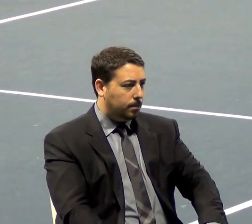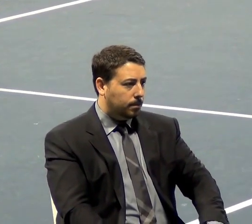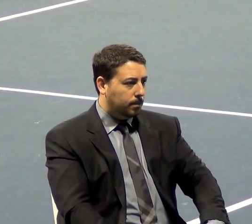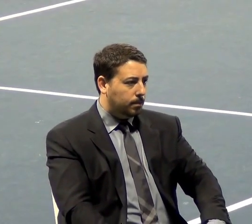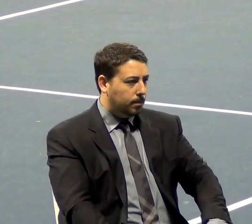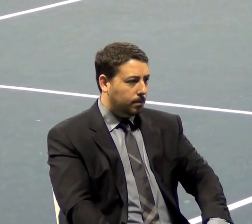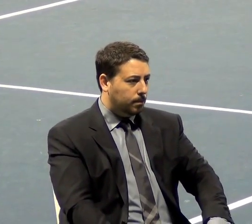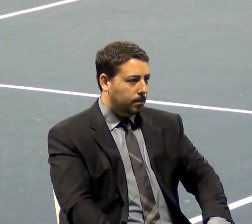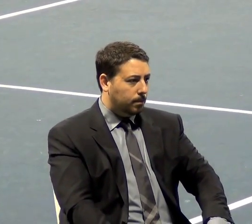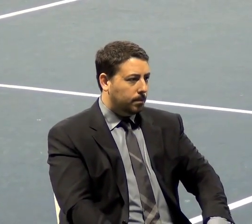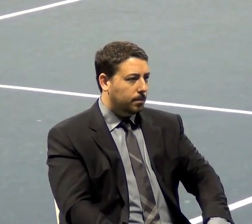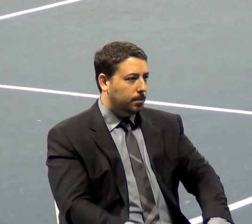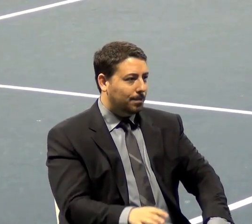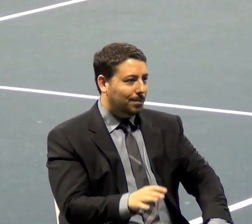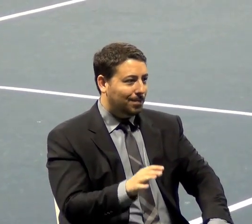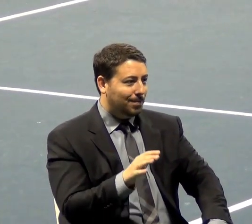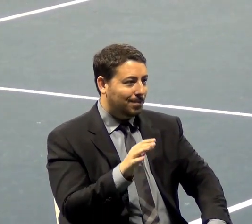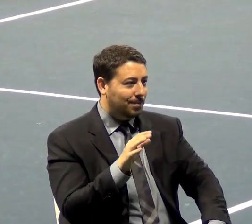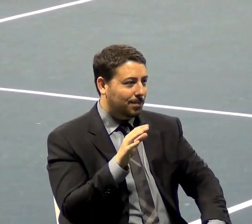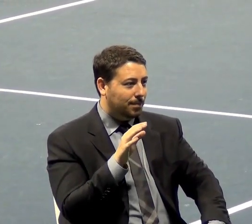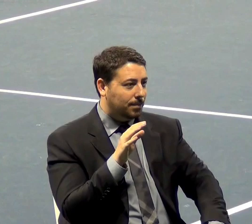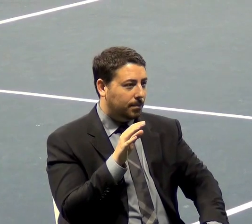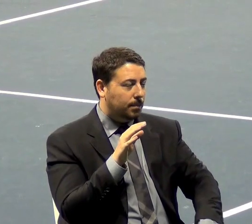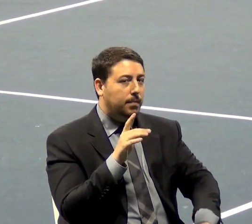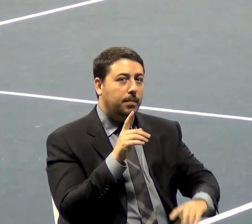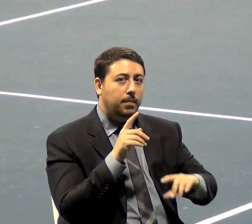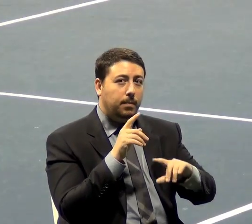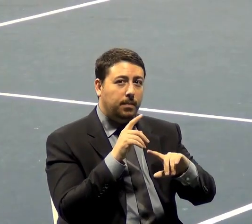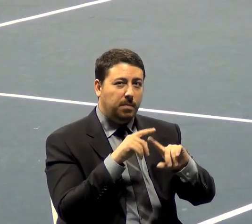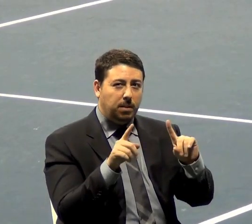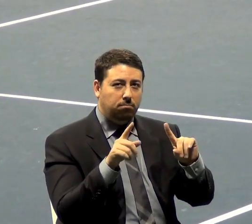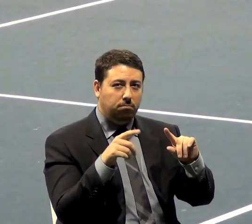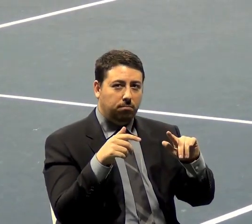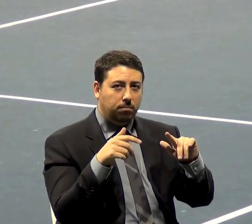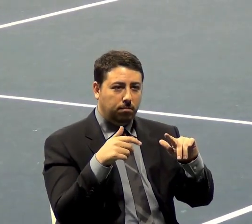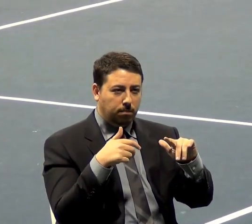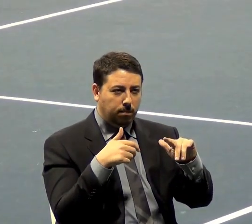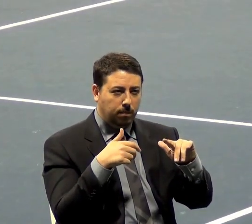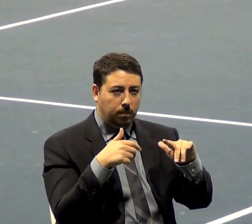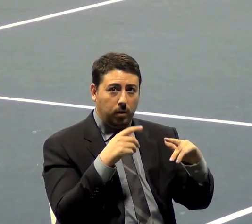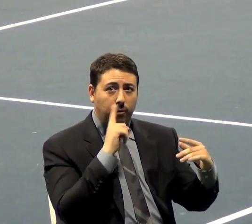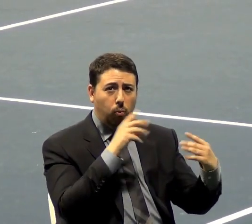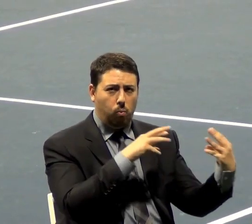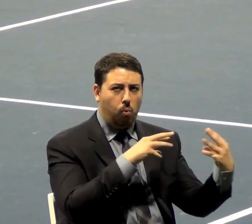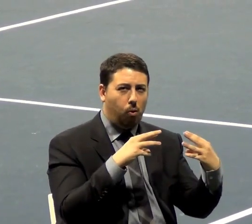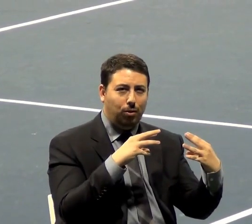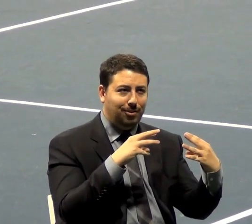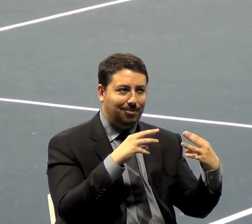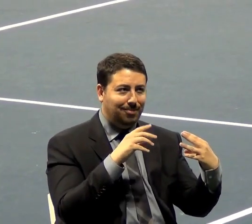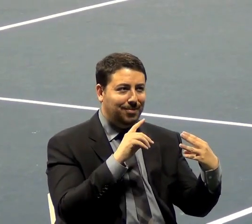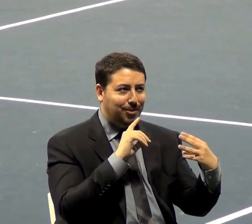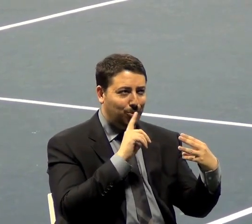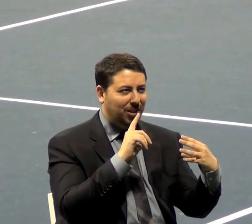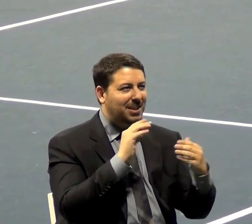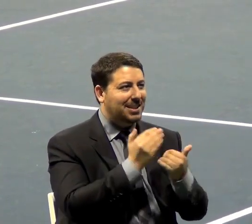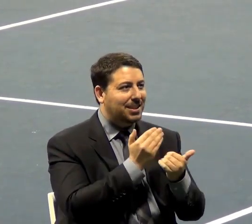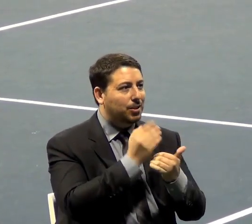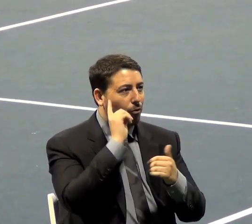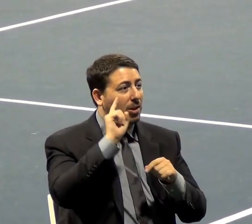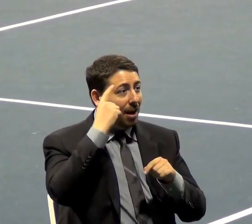But under the conditions of war, it's always easier for a government to undermine liberties here at home. And they